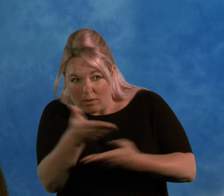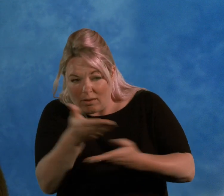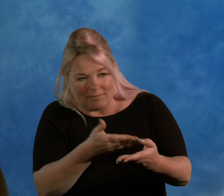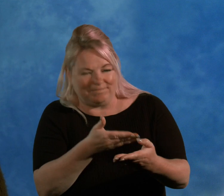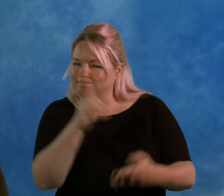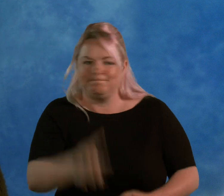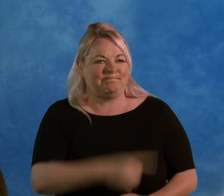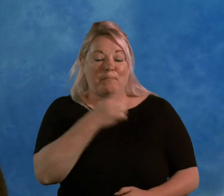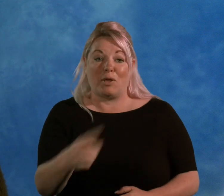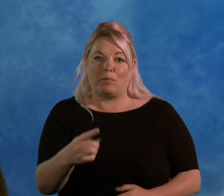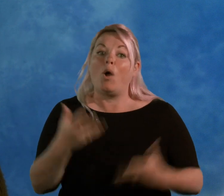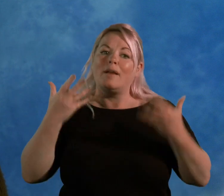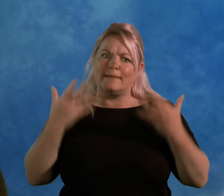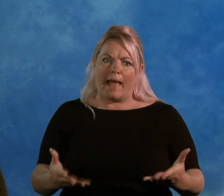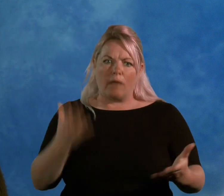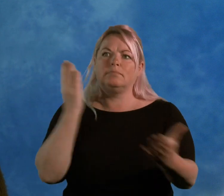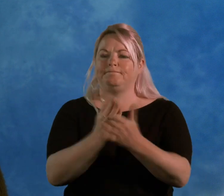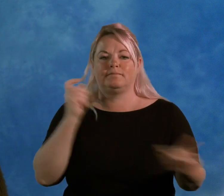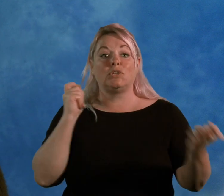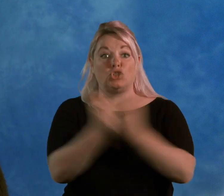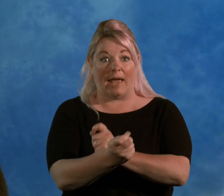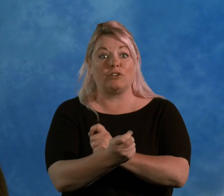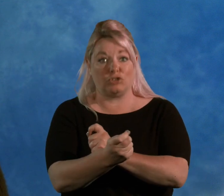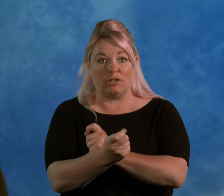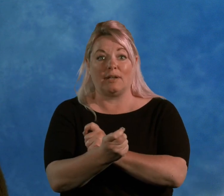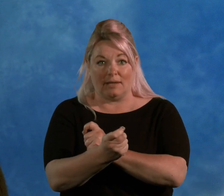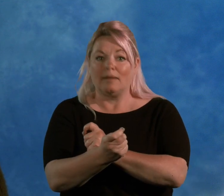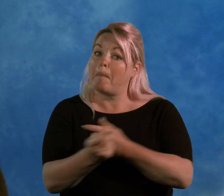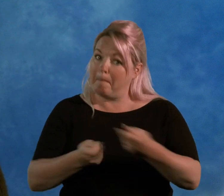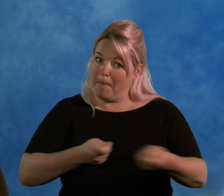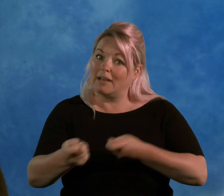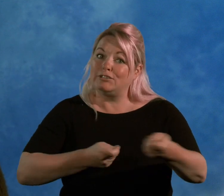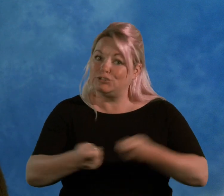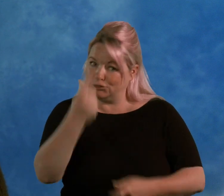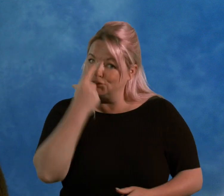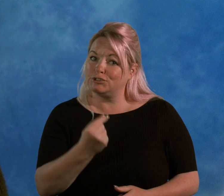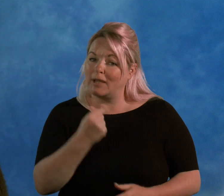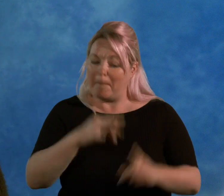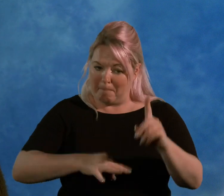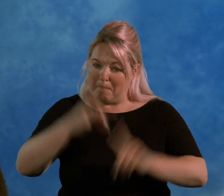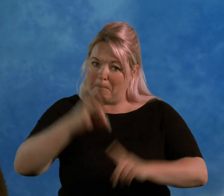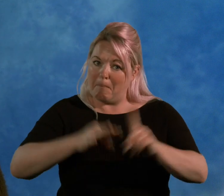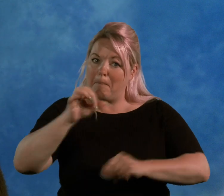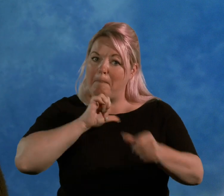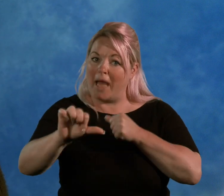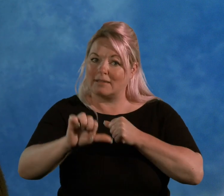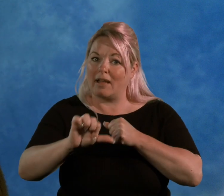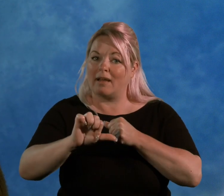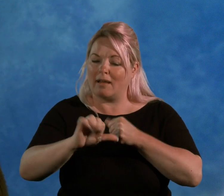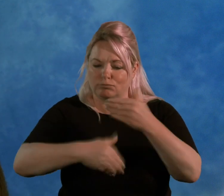All of that now has changed. I can manage and I'm getting better all the time. And